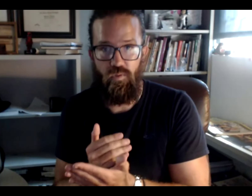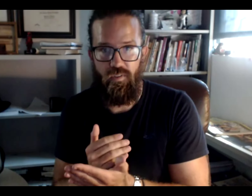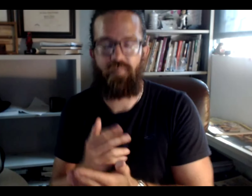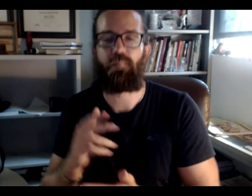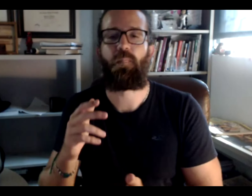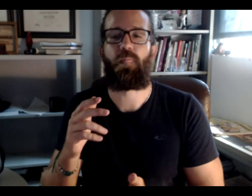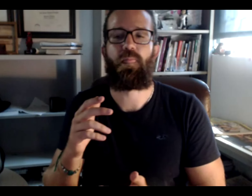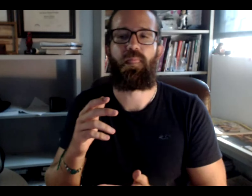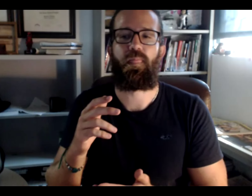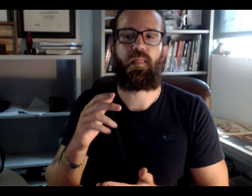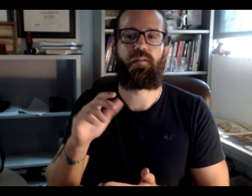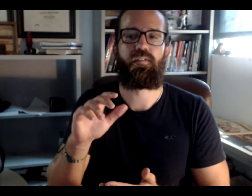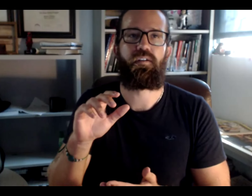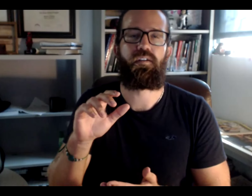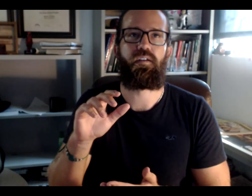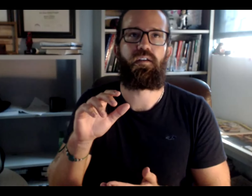It's a four-week course.